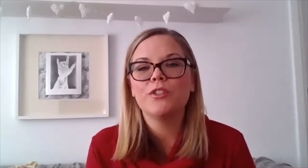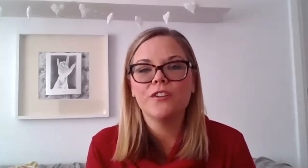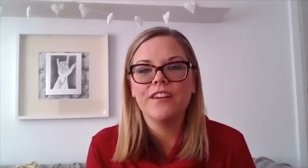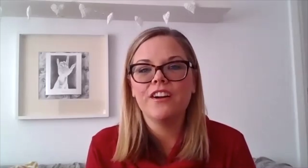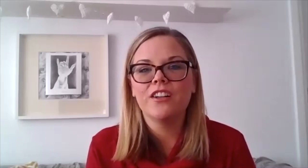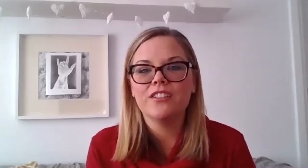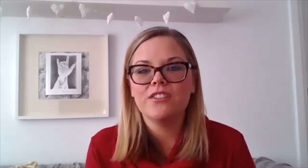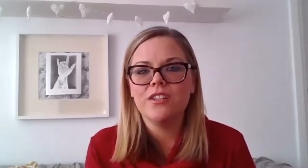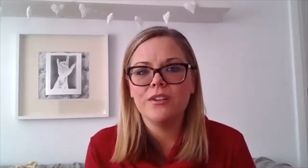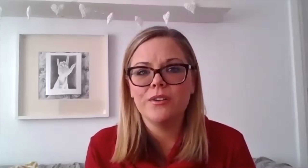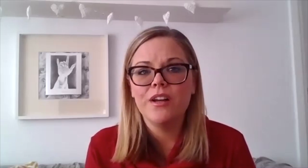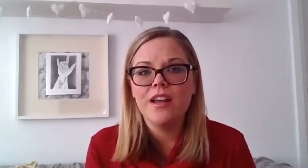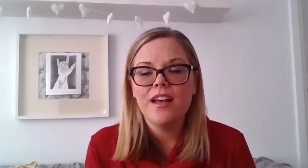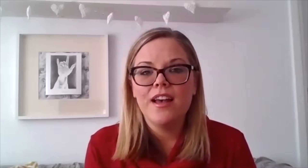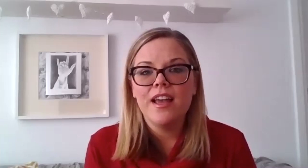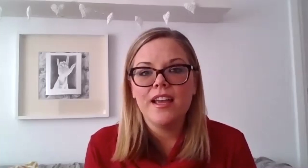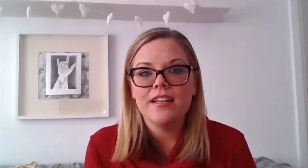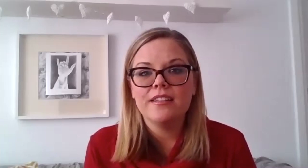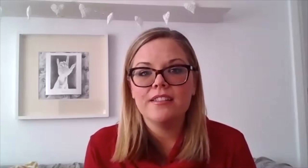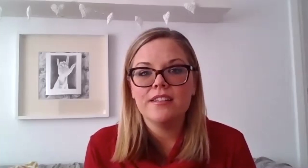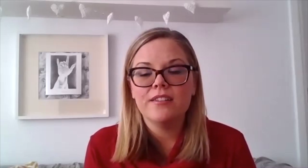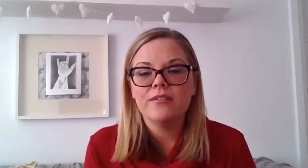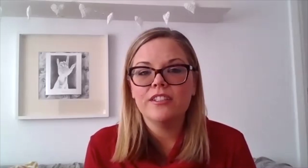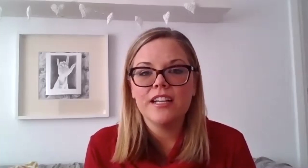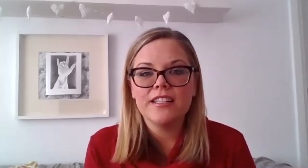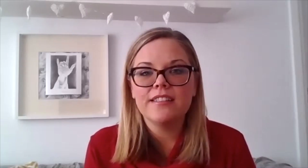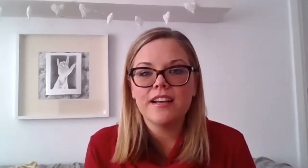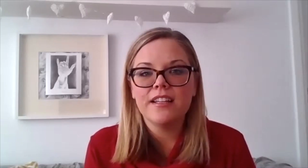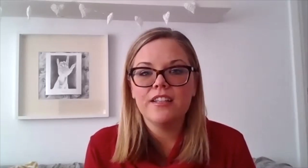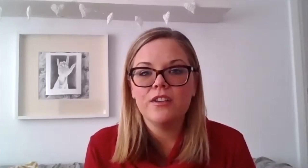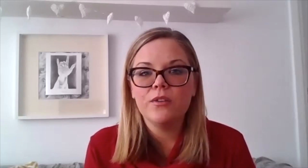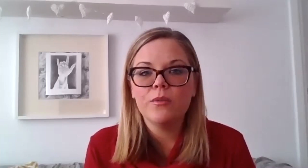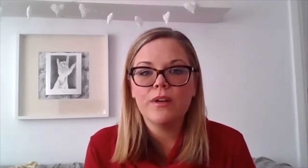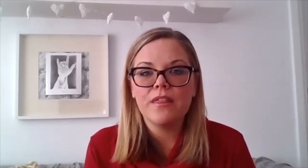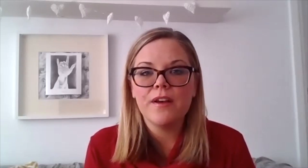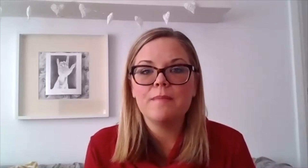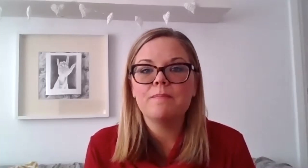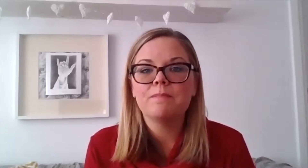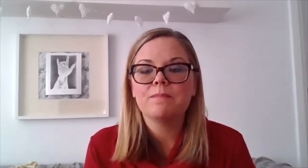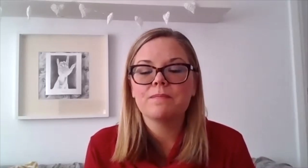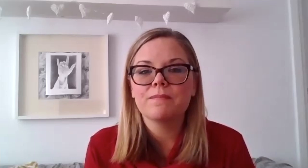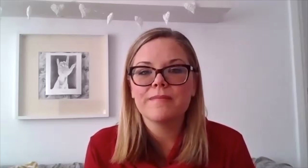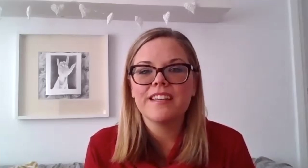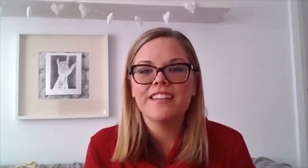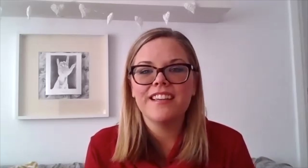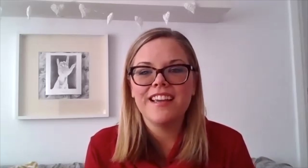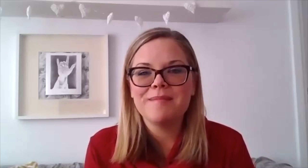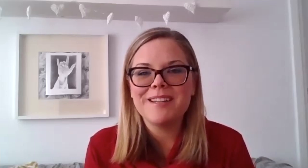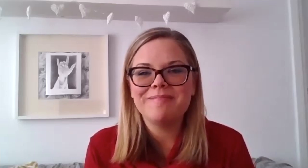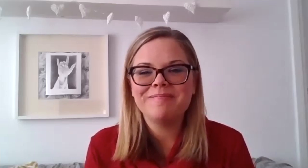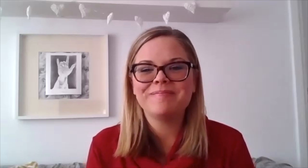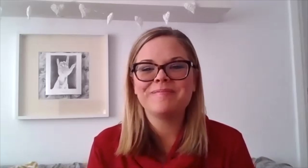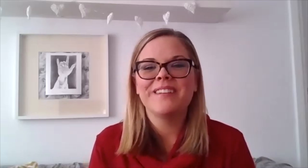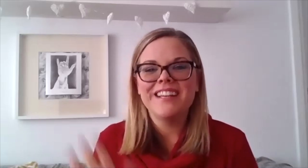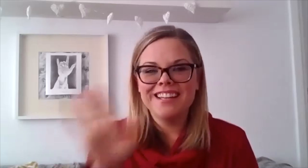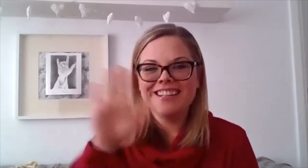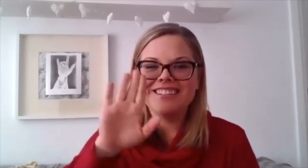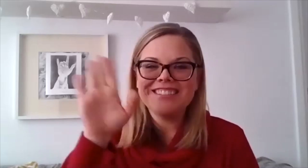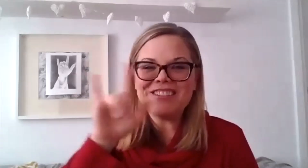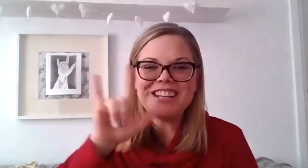turn their hearts to you and realize that you are with them amen love you